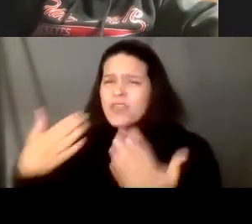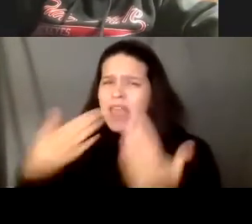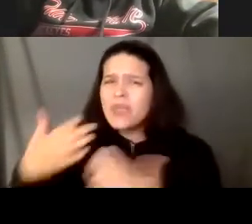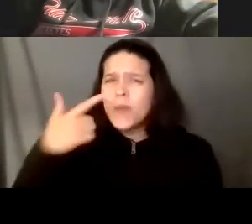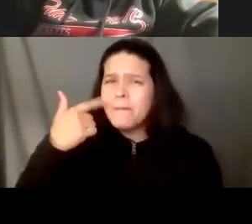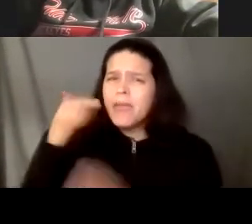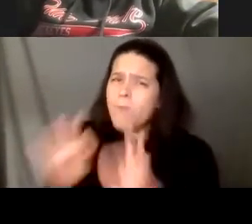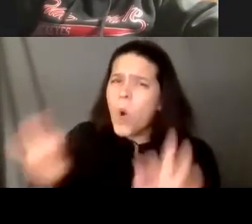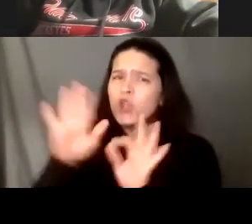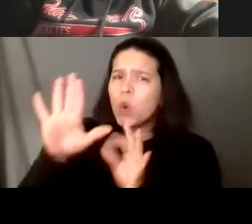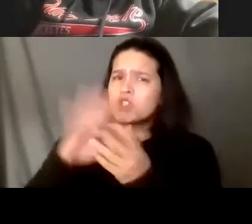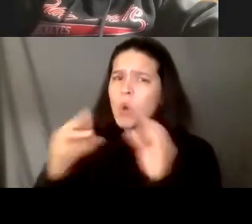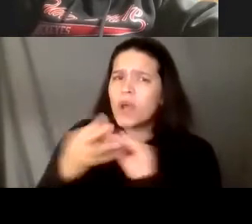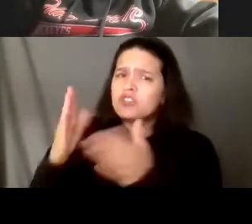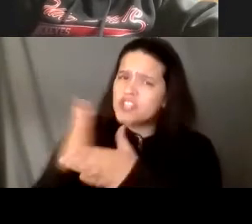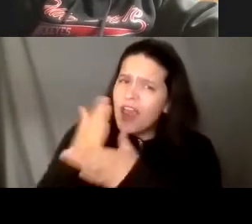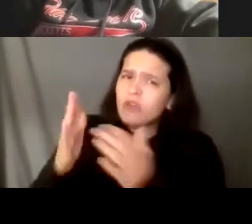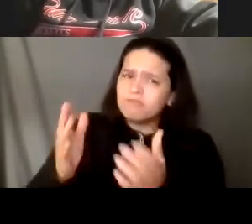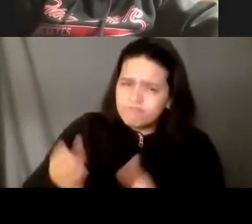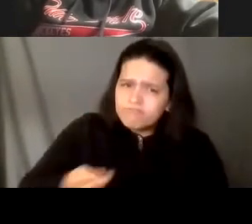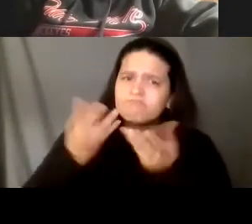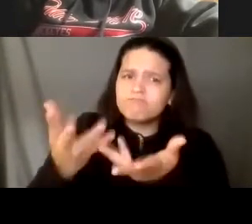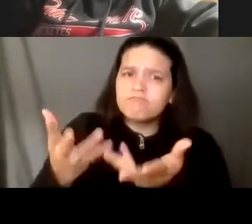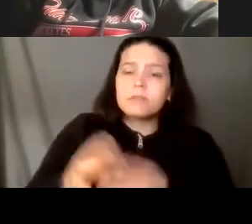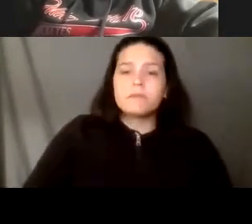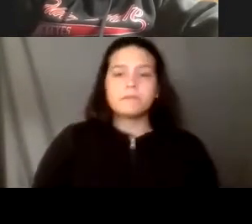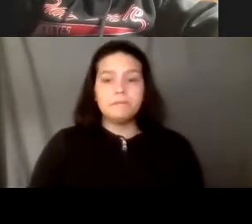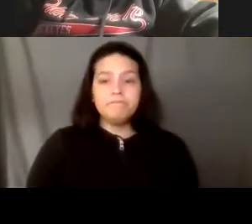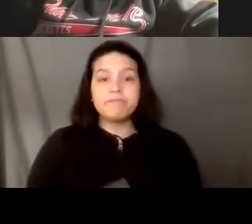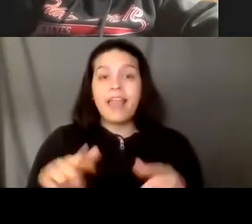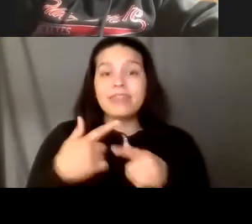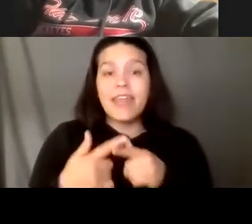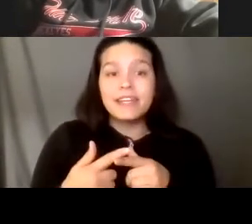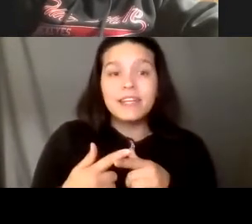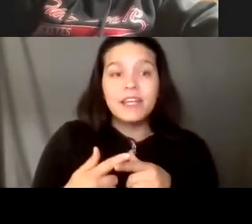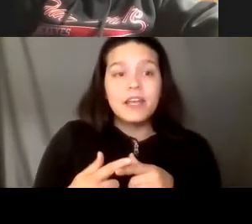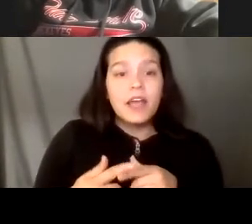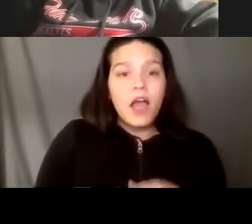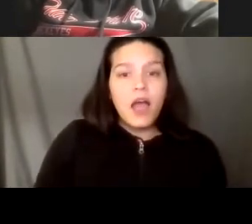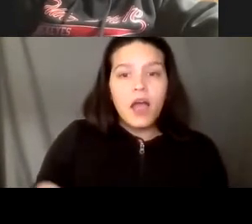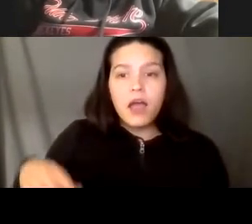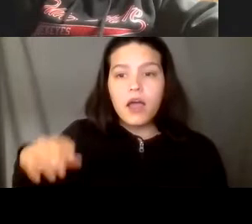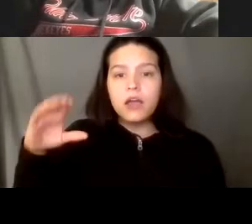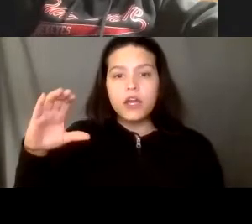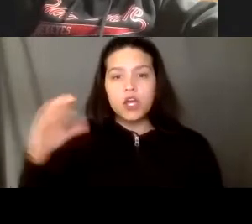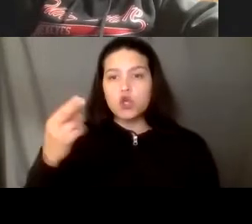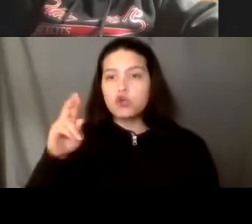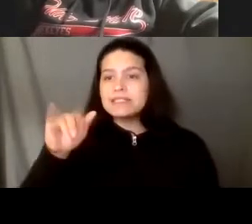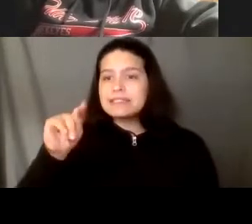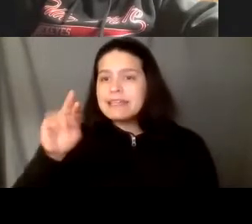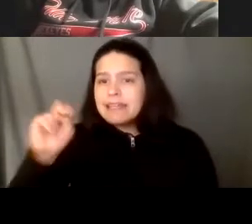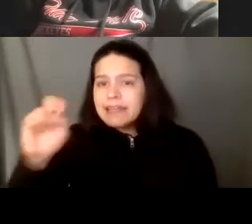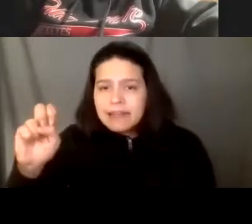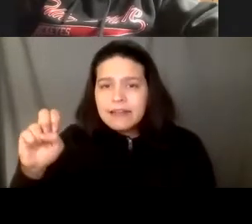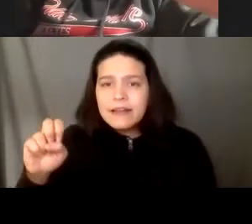share um and christine mcdewitt thanks thank you so much very powerful teaching so